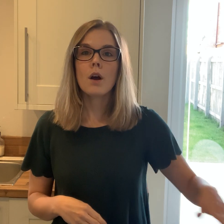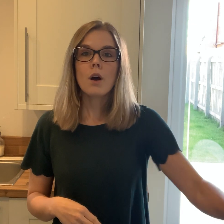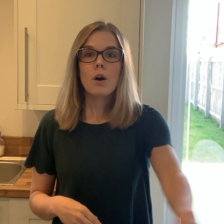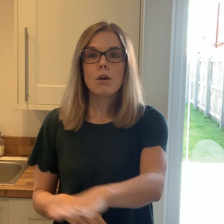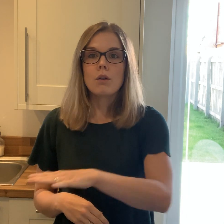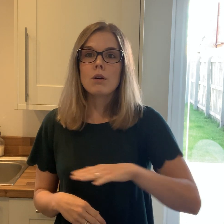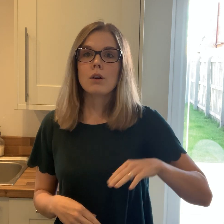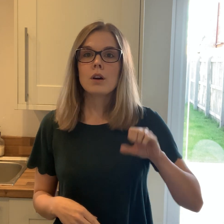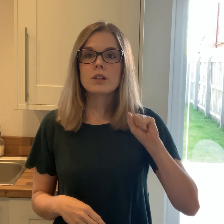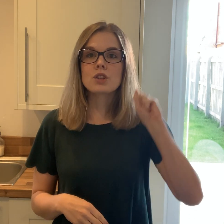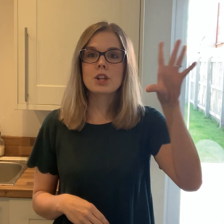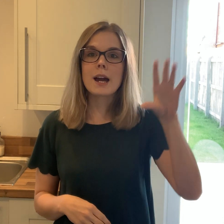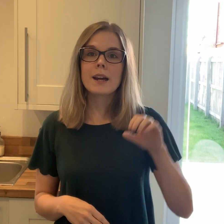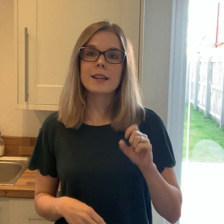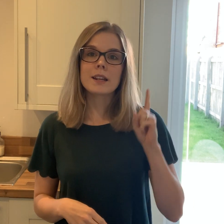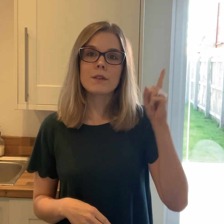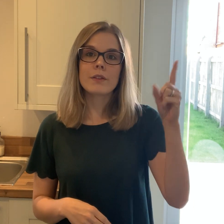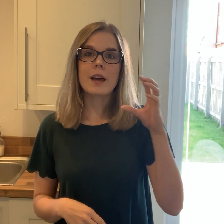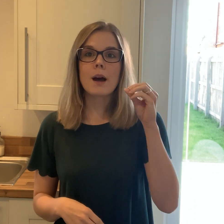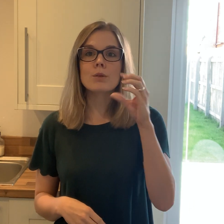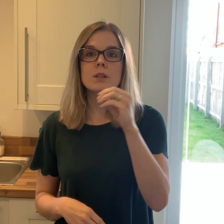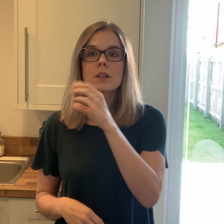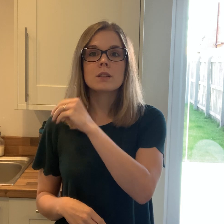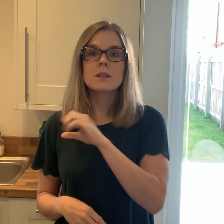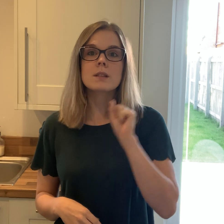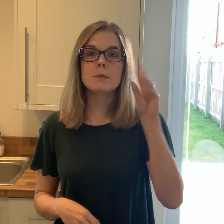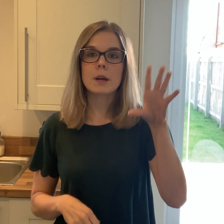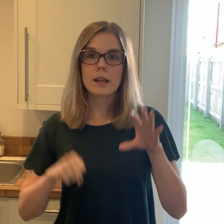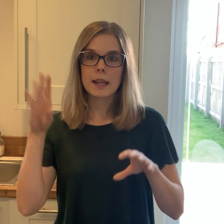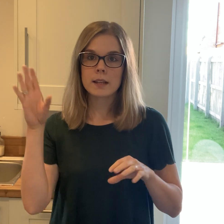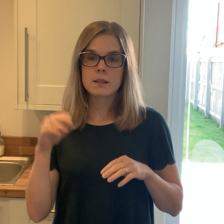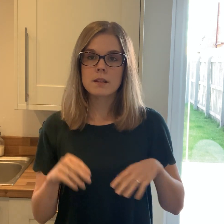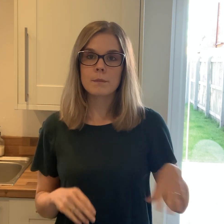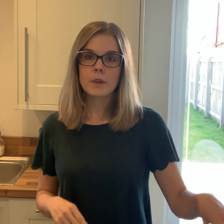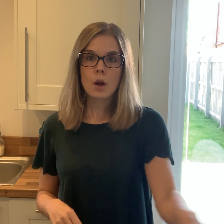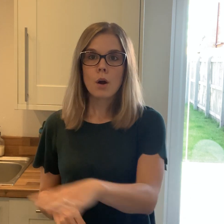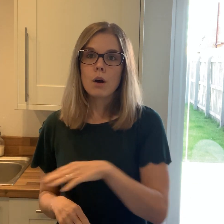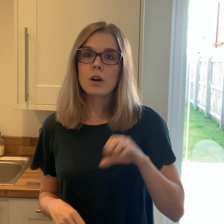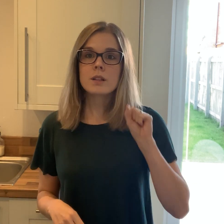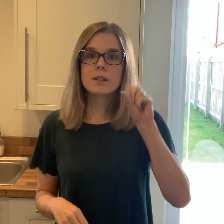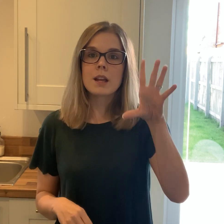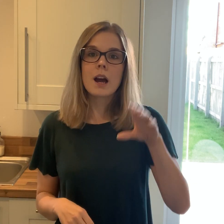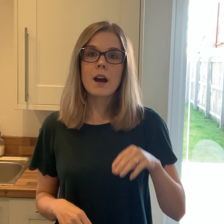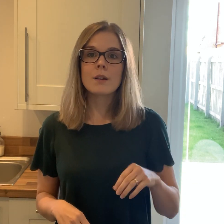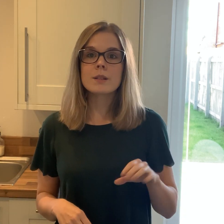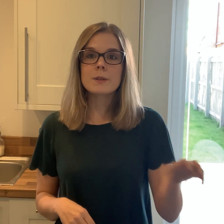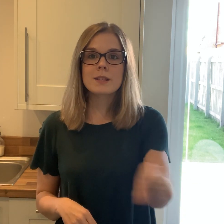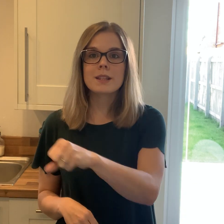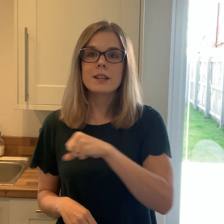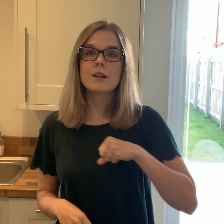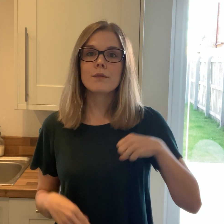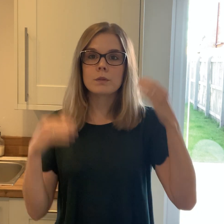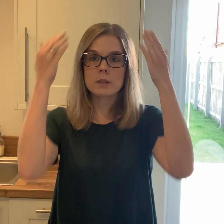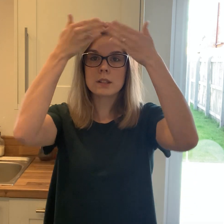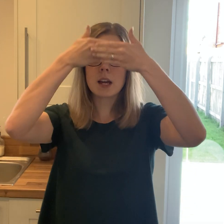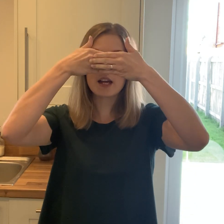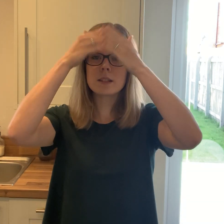All the shine of a thousand spotlights All the stars we steal from the night